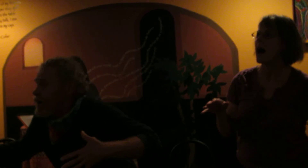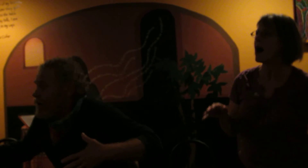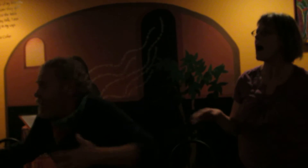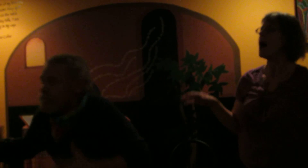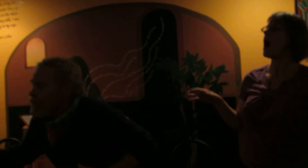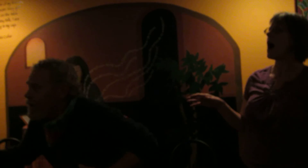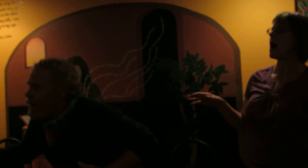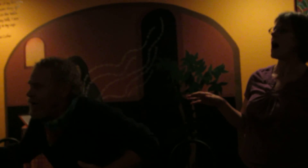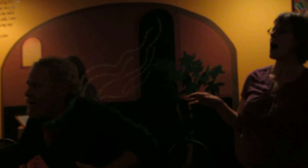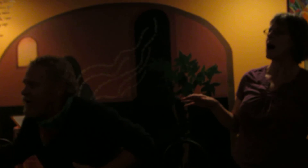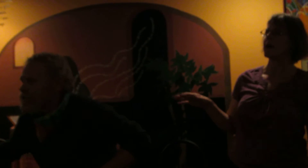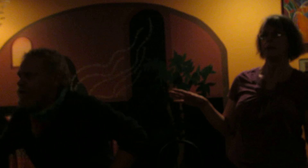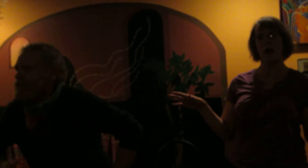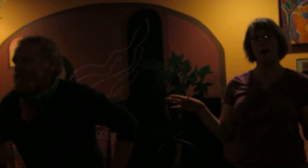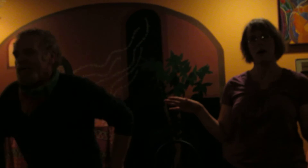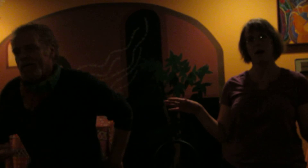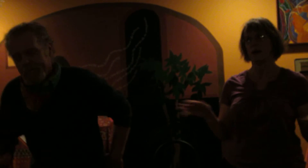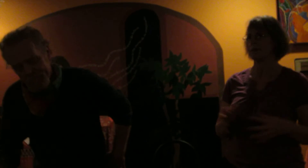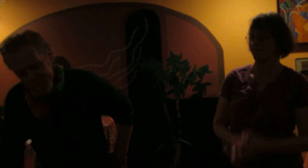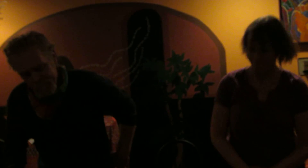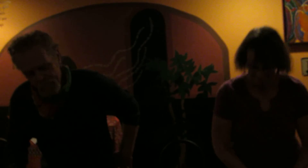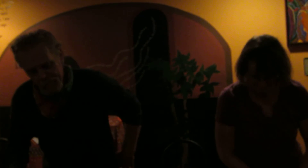Ah ha ha ha. Ah ha ha. Yeah.